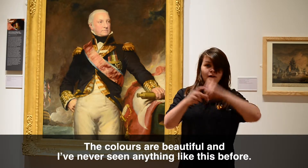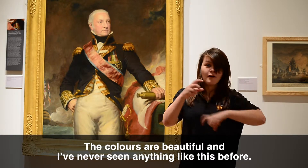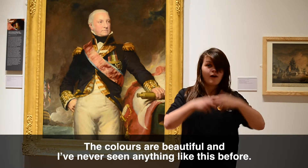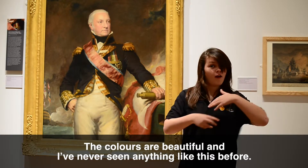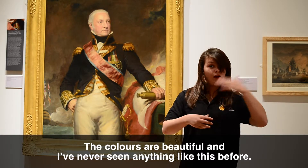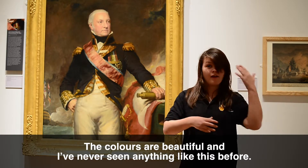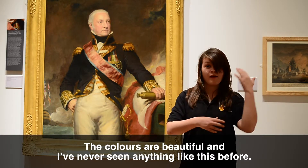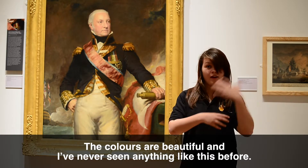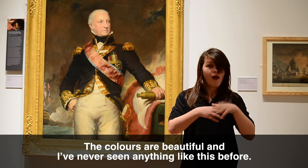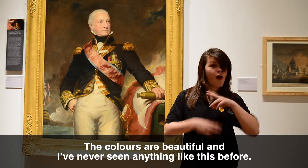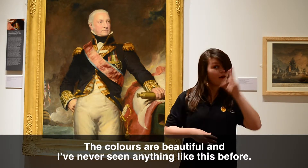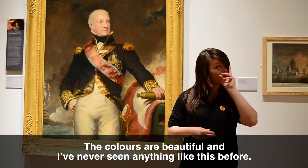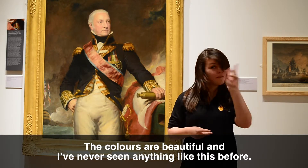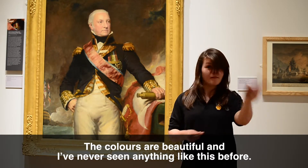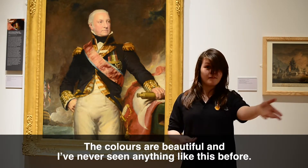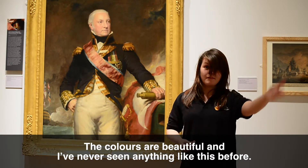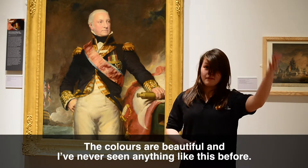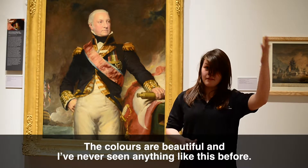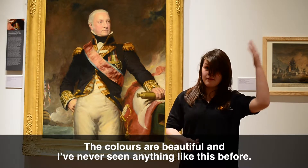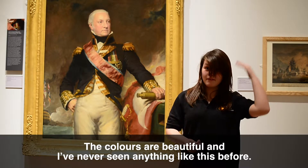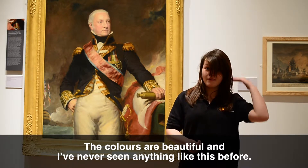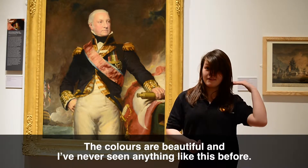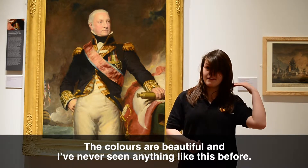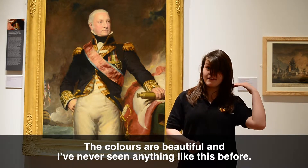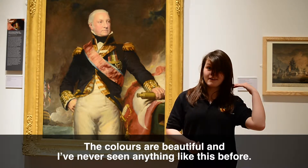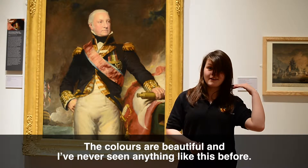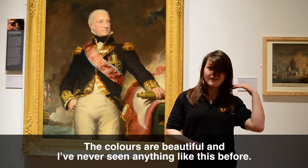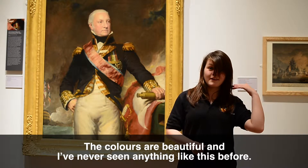The colours are beautiful and I've never seen anything like this before.